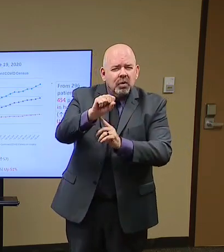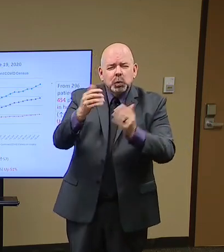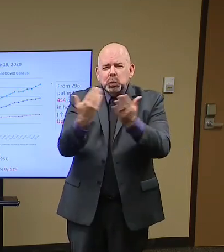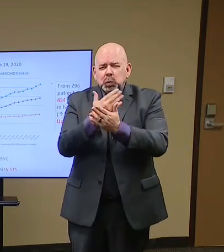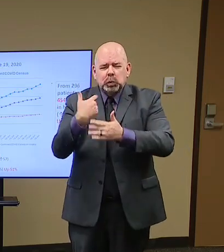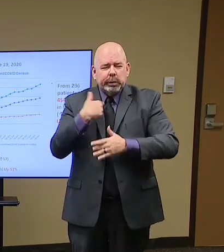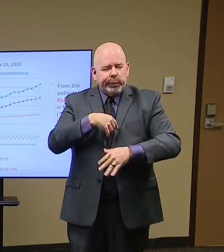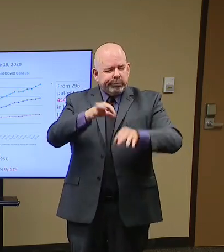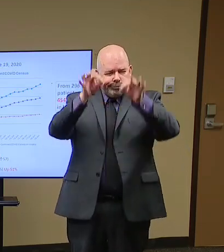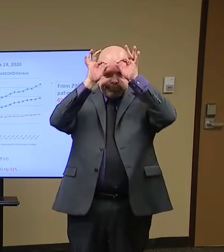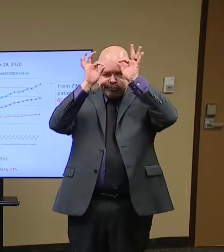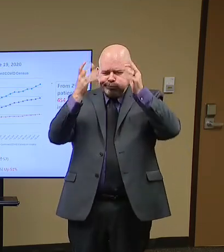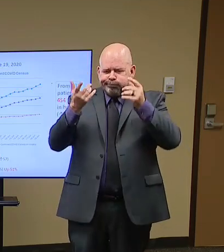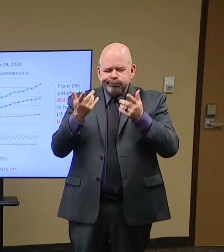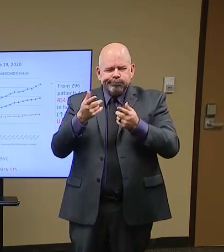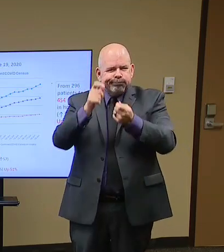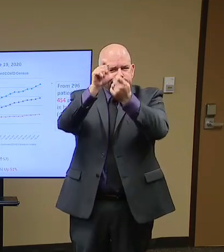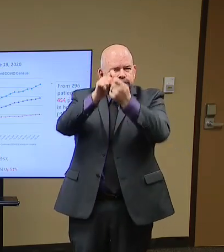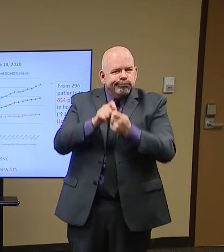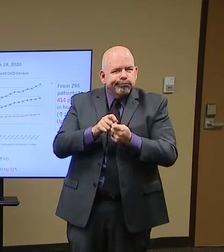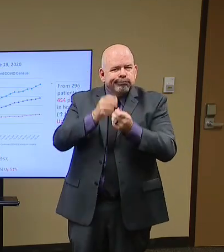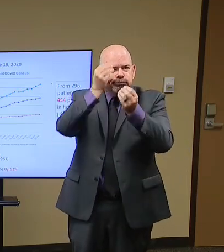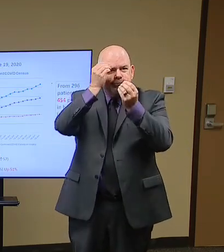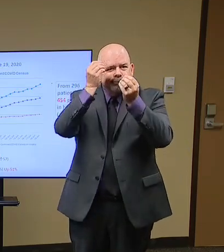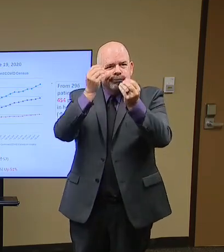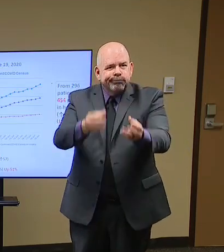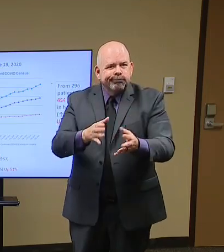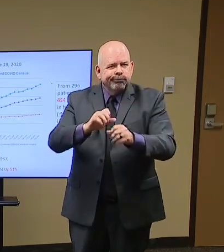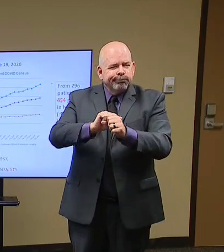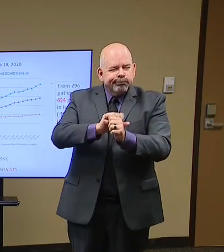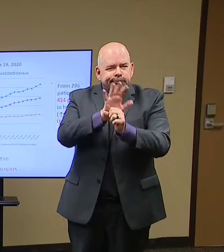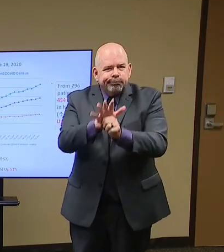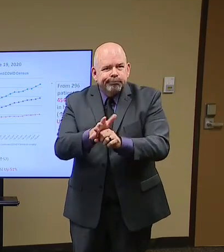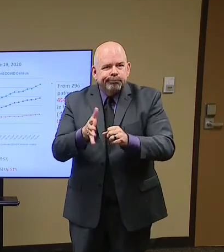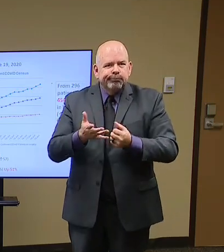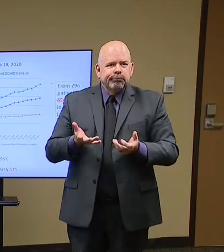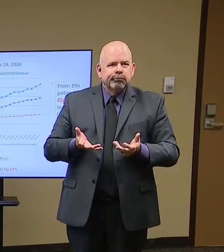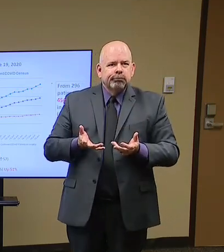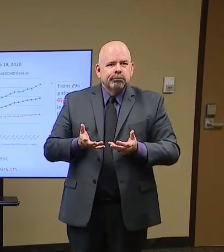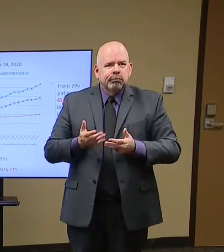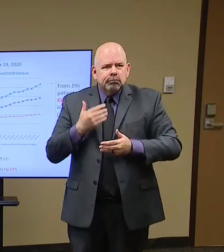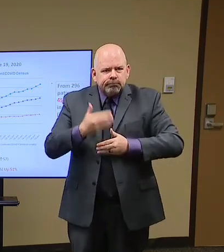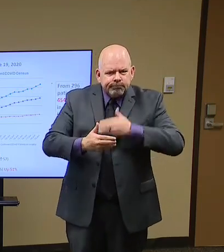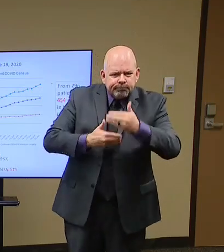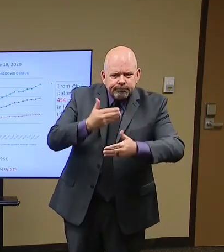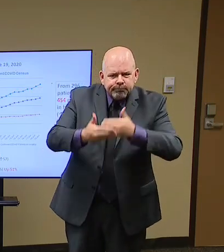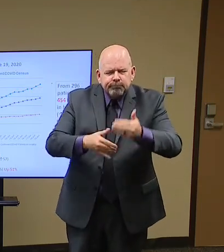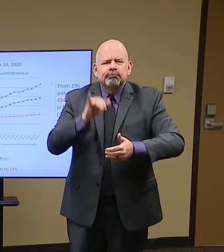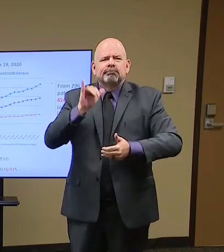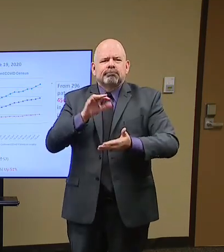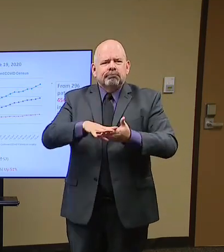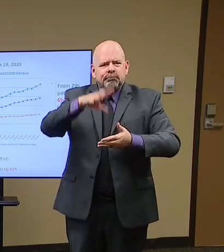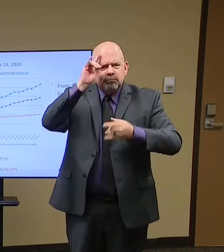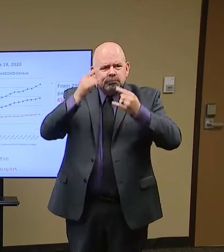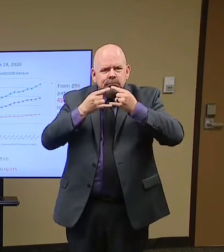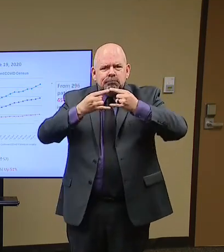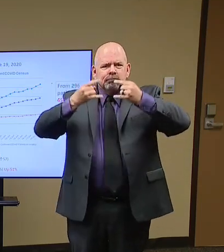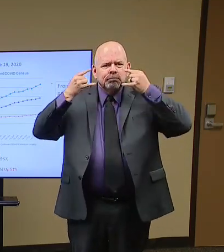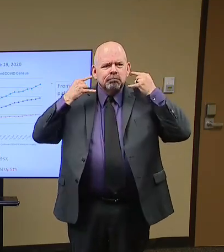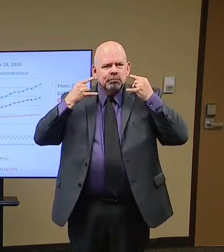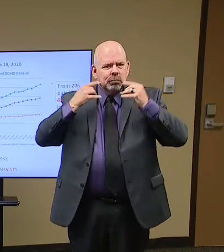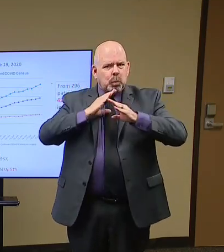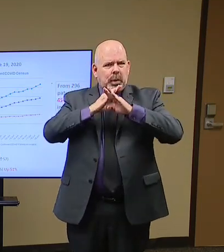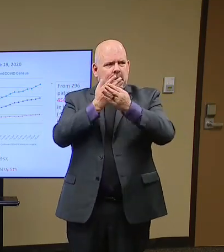good. And then they said, yeah, you should wear it for other people. And now they say it is the single most